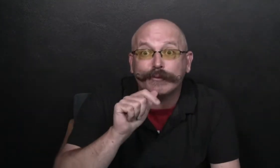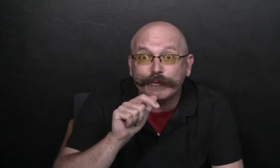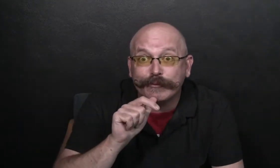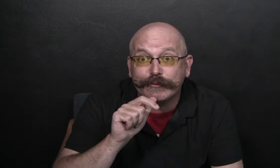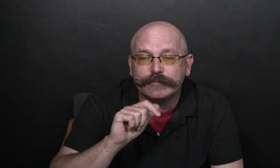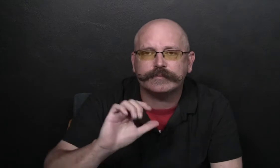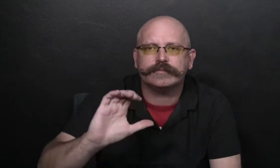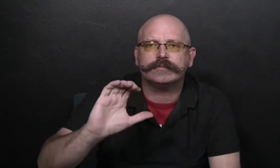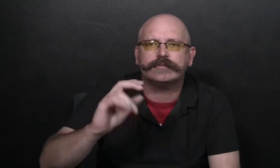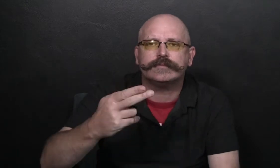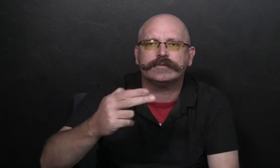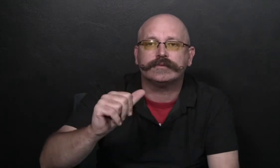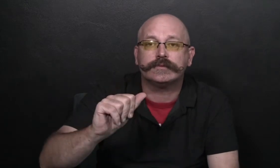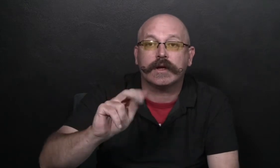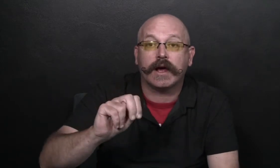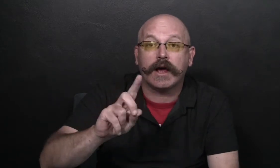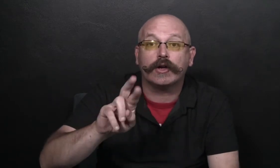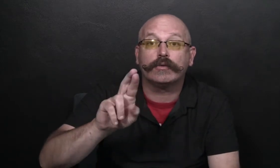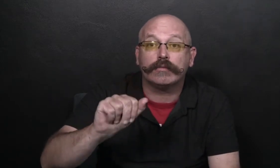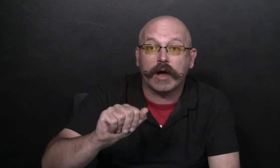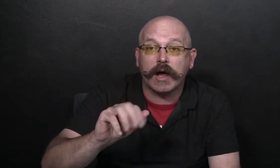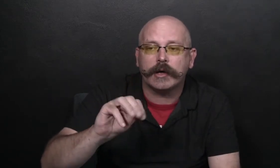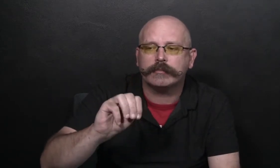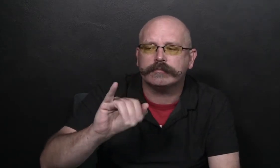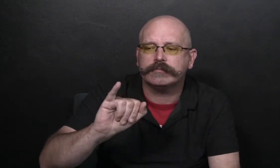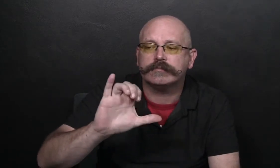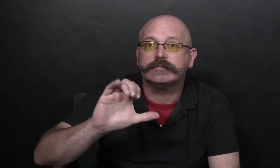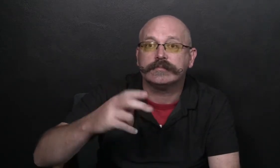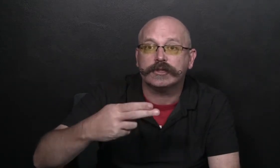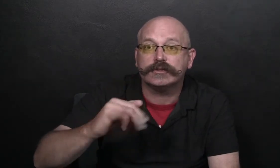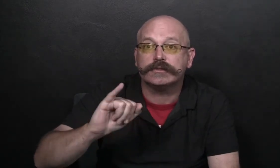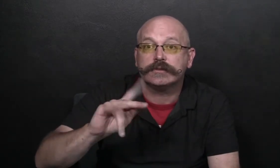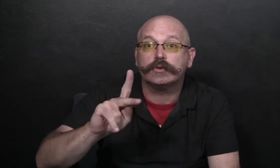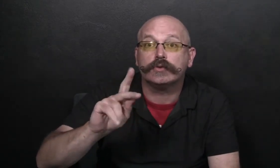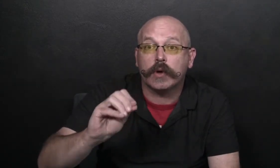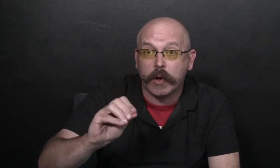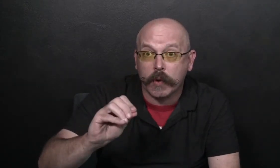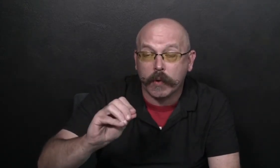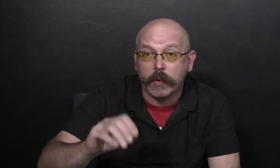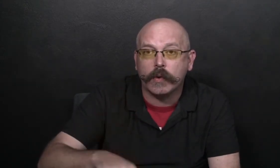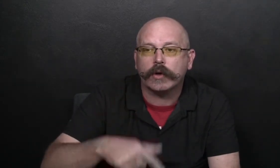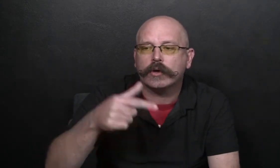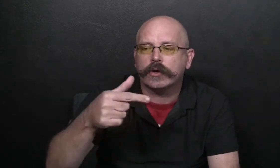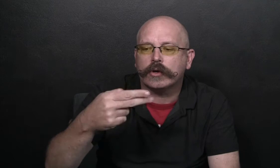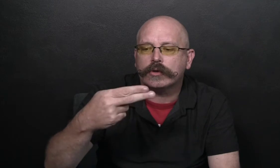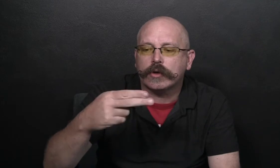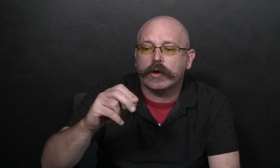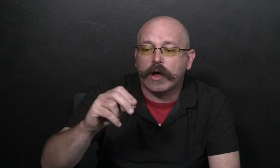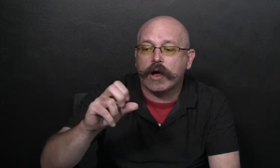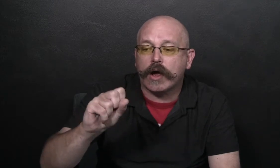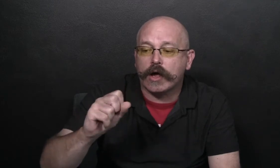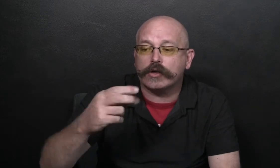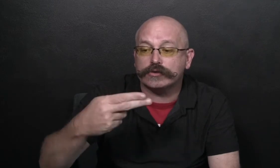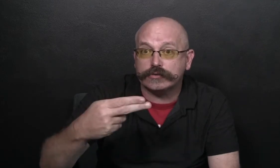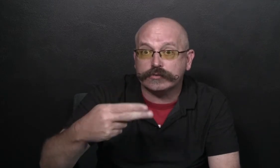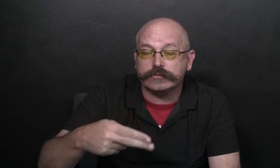This book was written by Chandra Micheco,